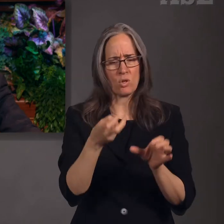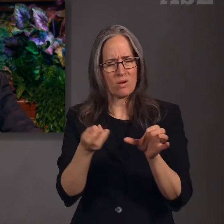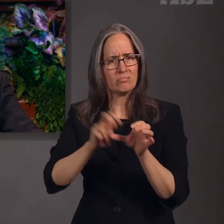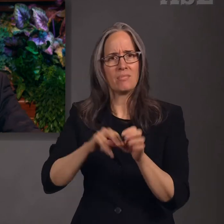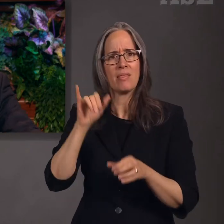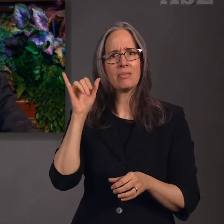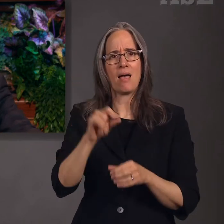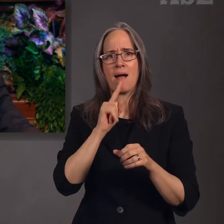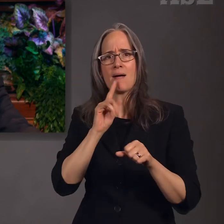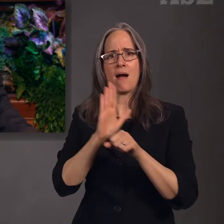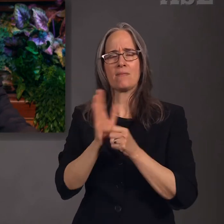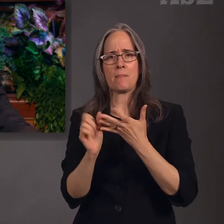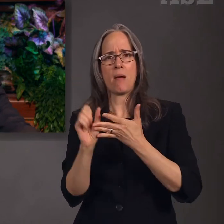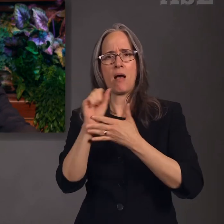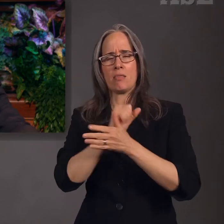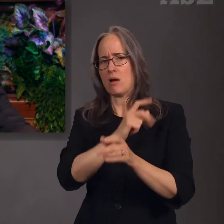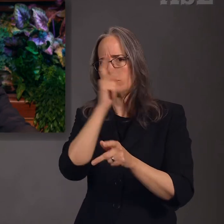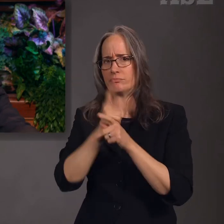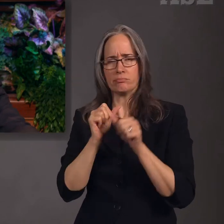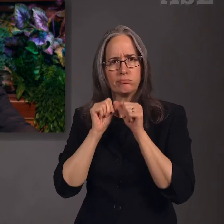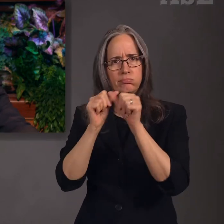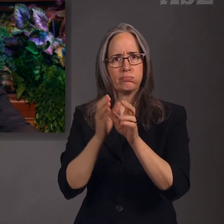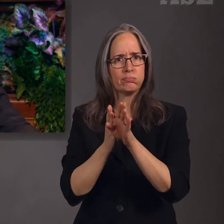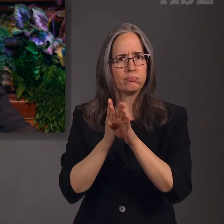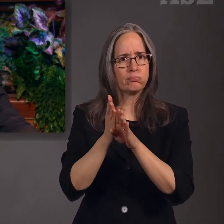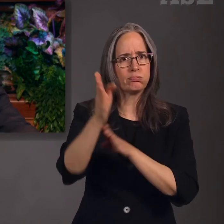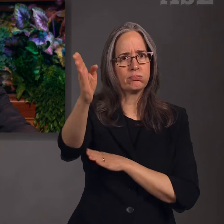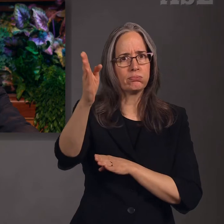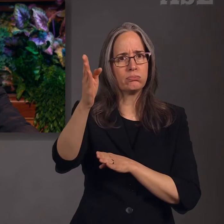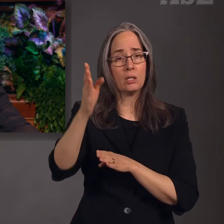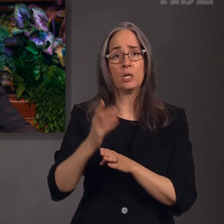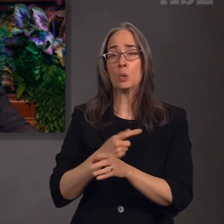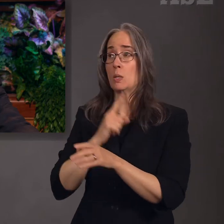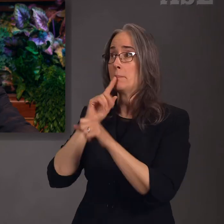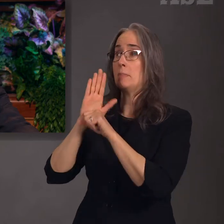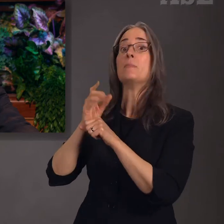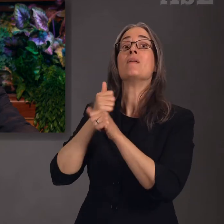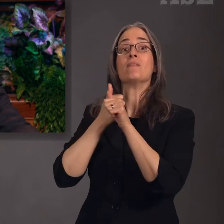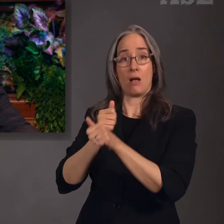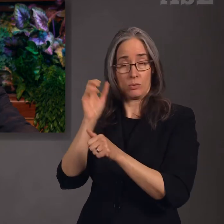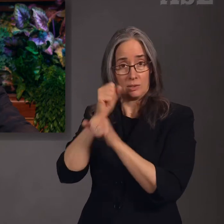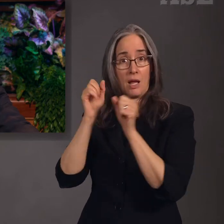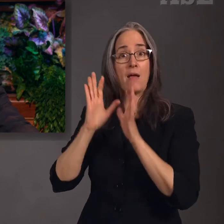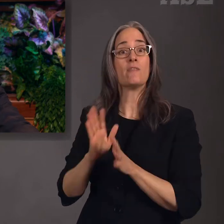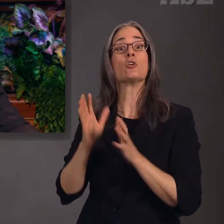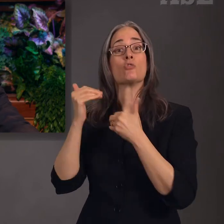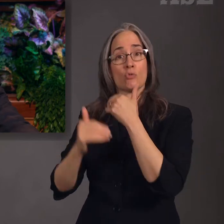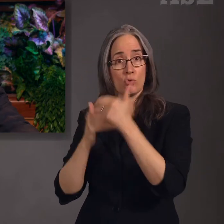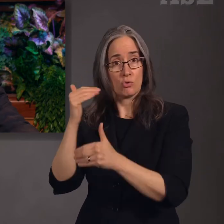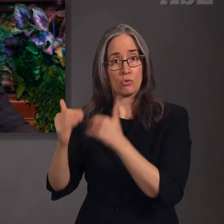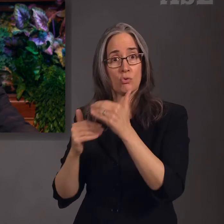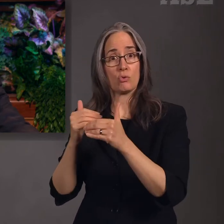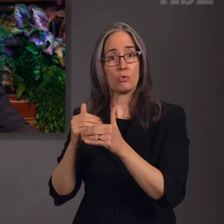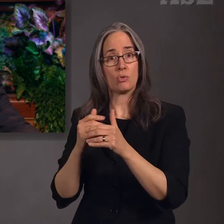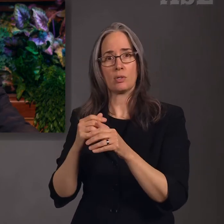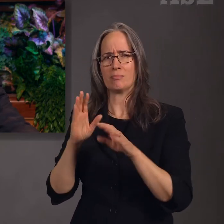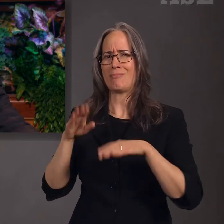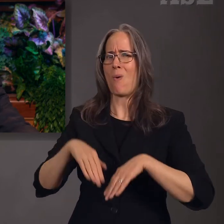to follow the Savior by making covenants with Him and then keeping those covenants will open the door to every